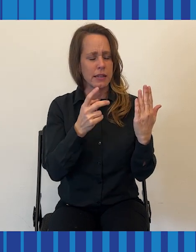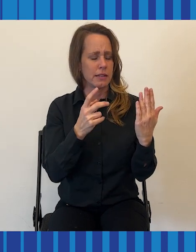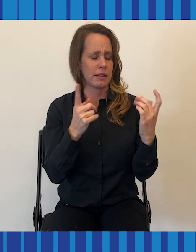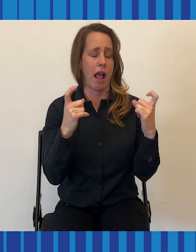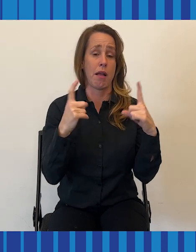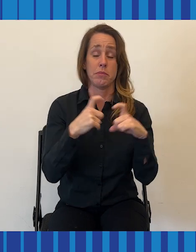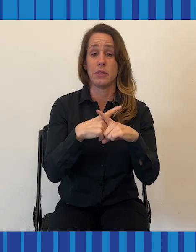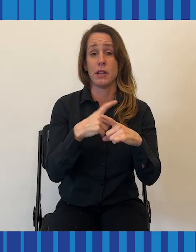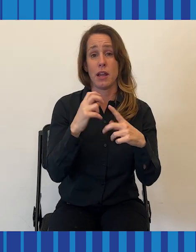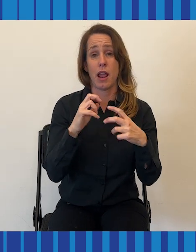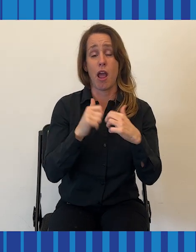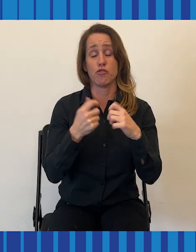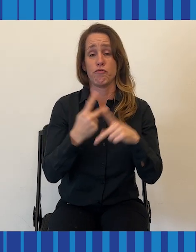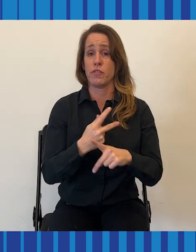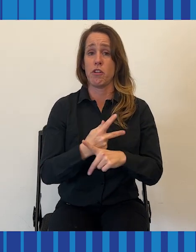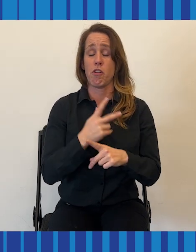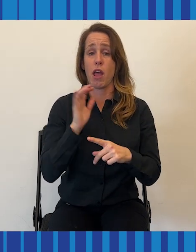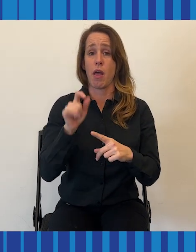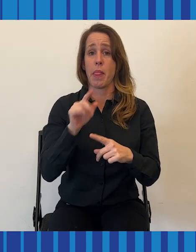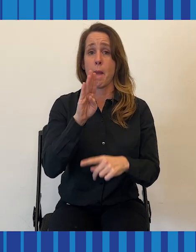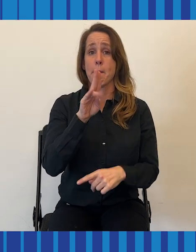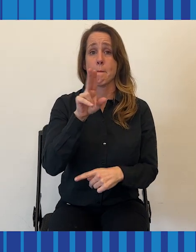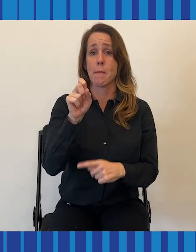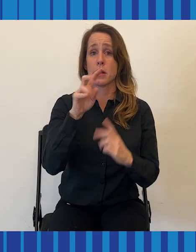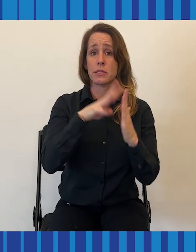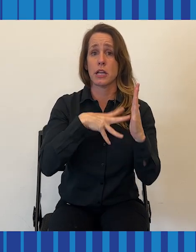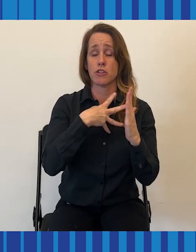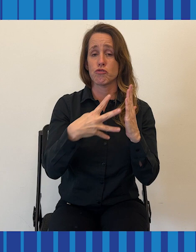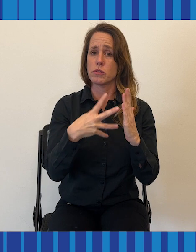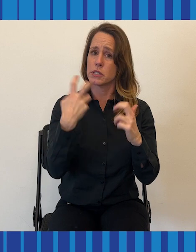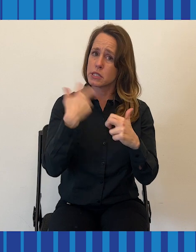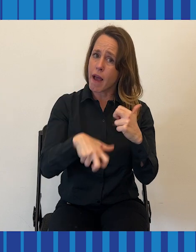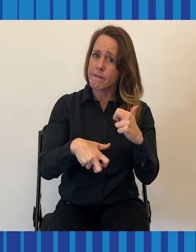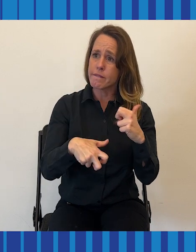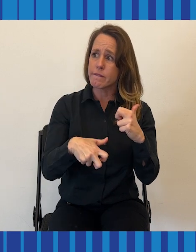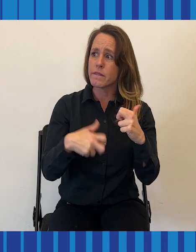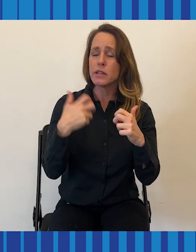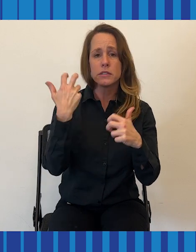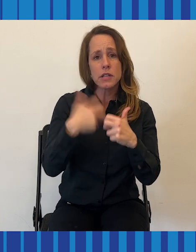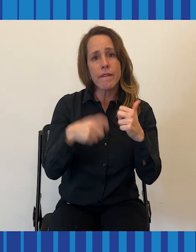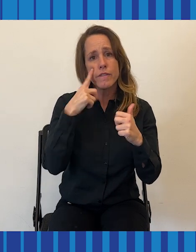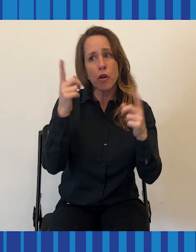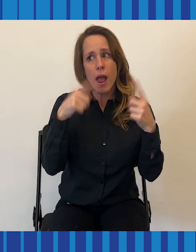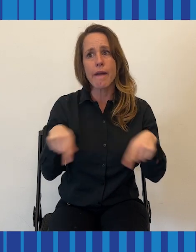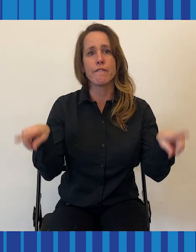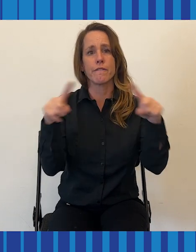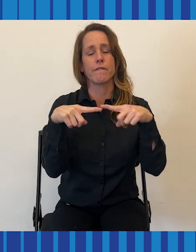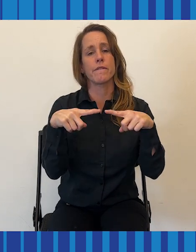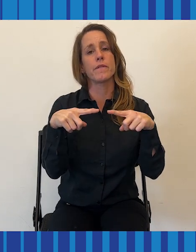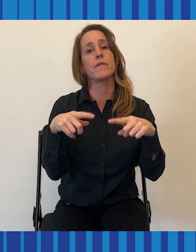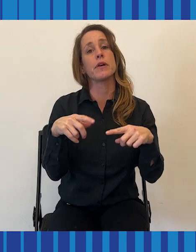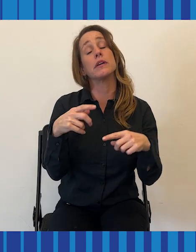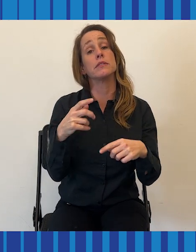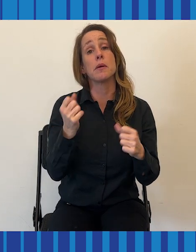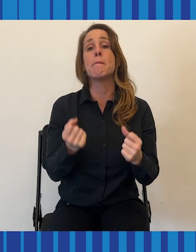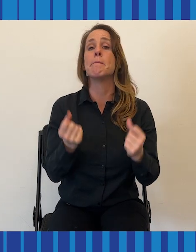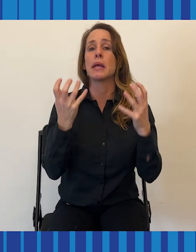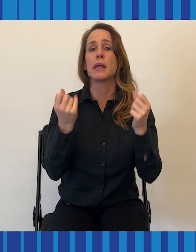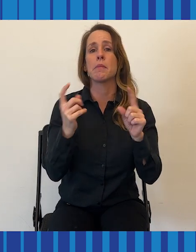out the bus schedule. It's hard for everybody. That's my point. So many things are hard for everybody.